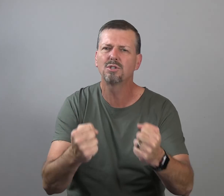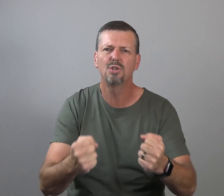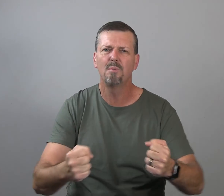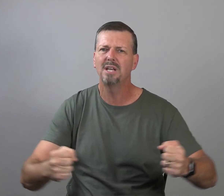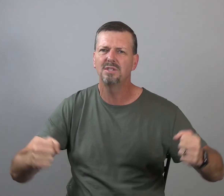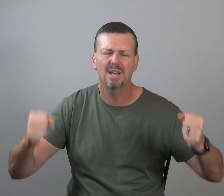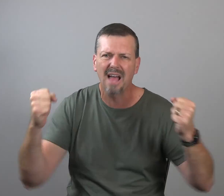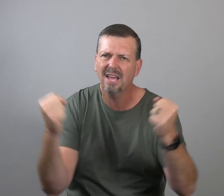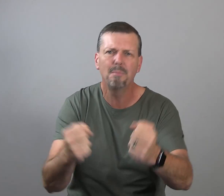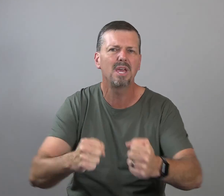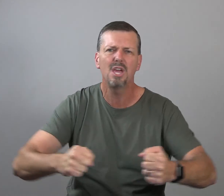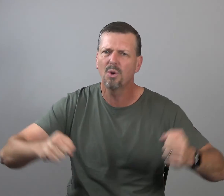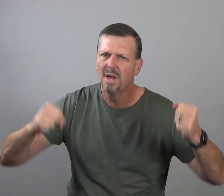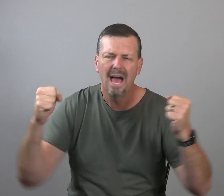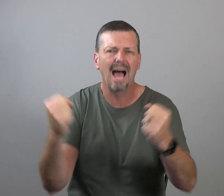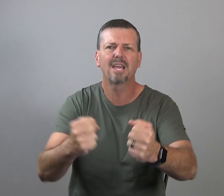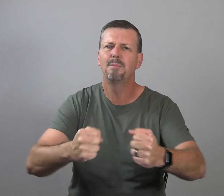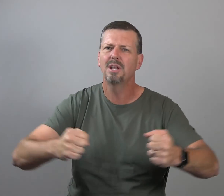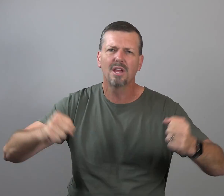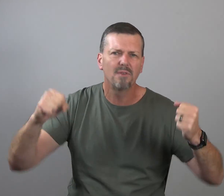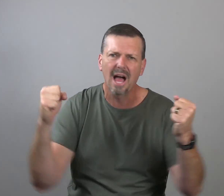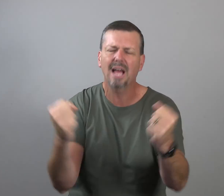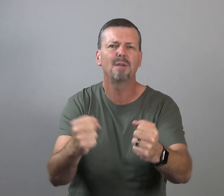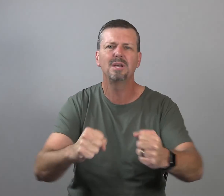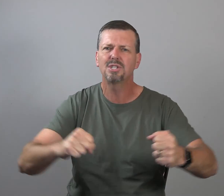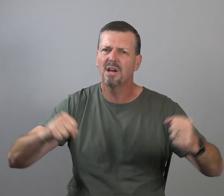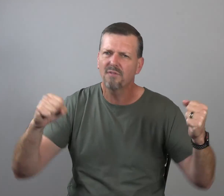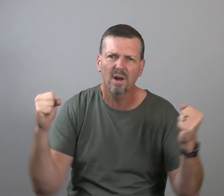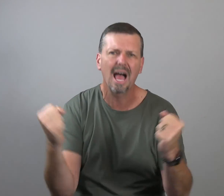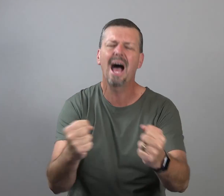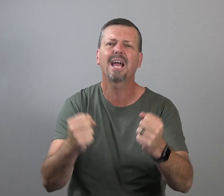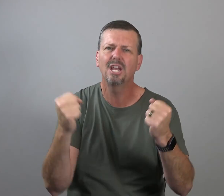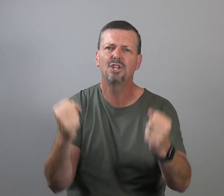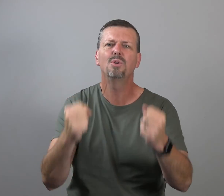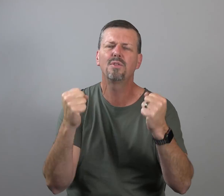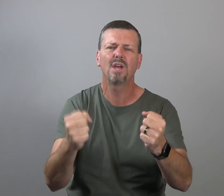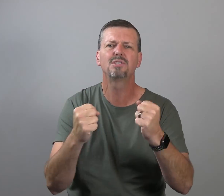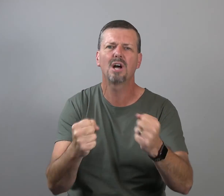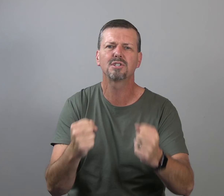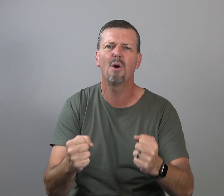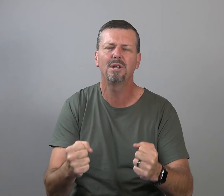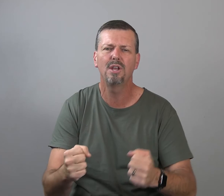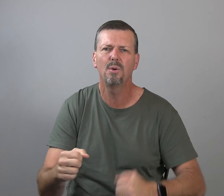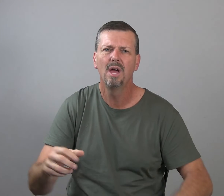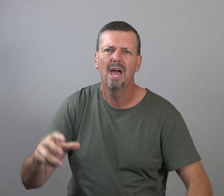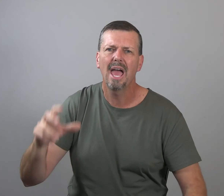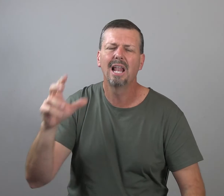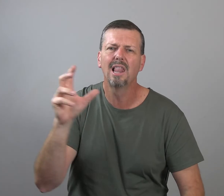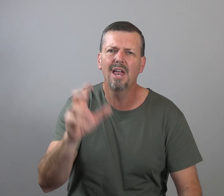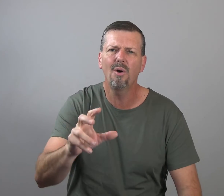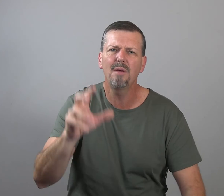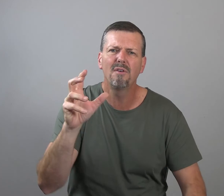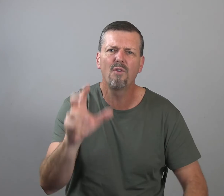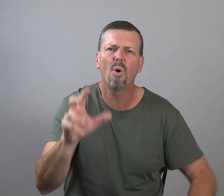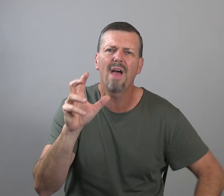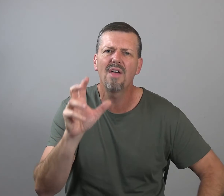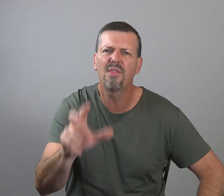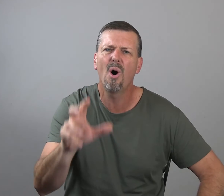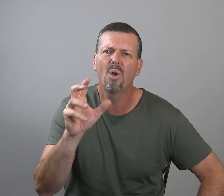wants to do amazing things. I can be healed. I can be delivered. I can be set free. I can do the things God's called me to do. And literally before that thought